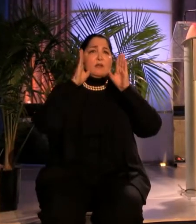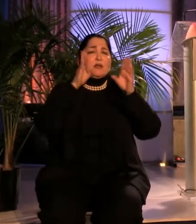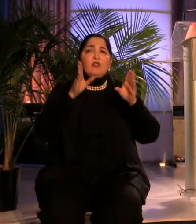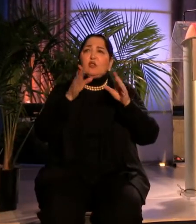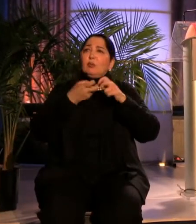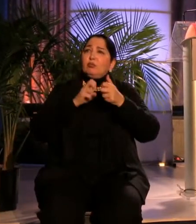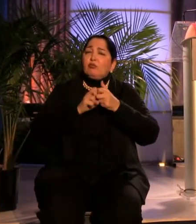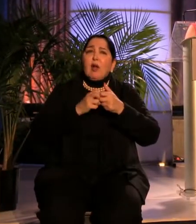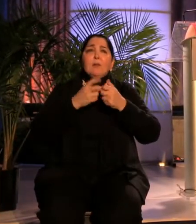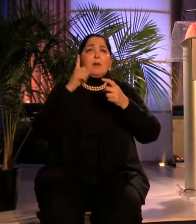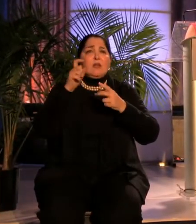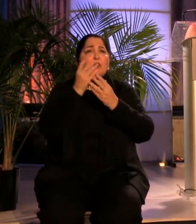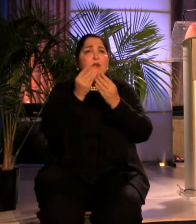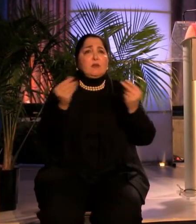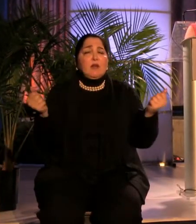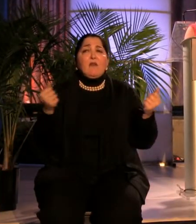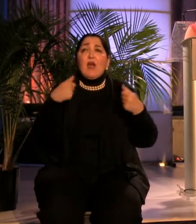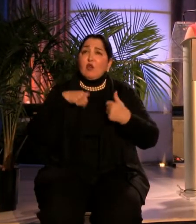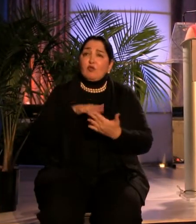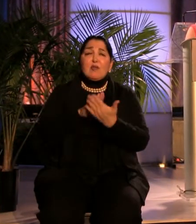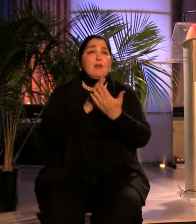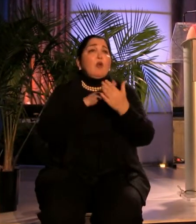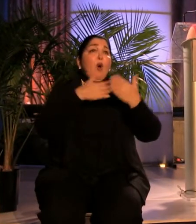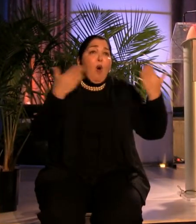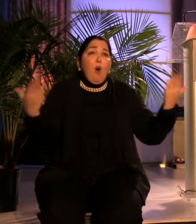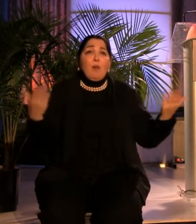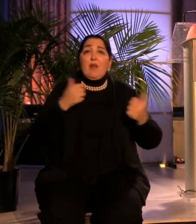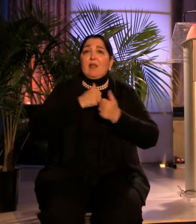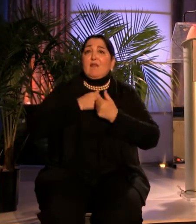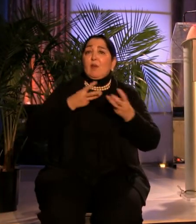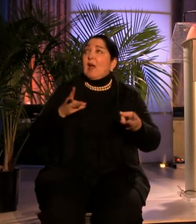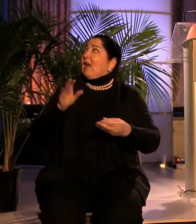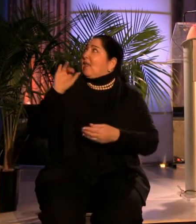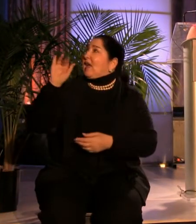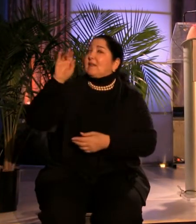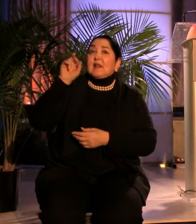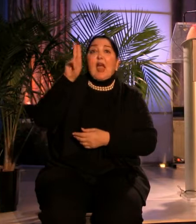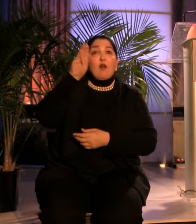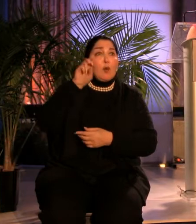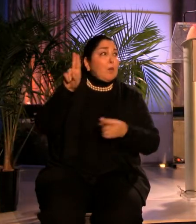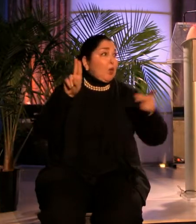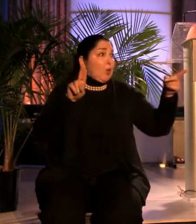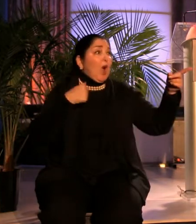and loving way. This is a caribou and I want to eat it.